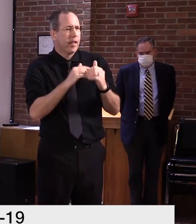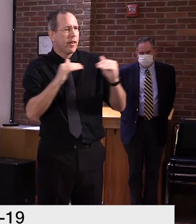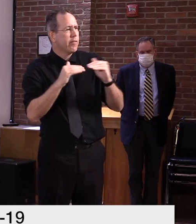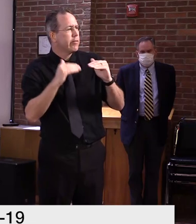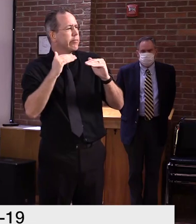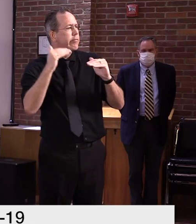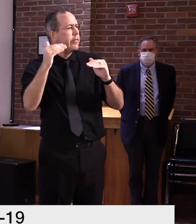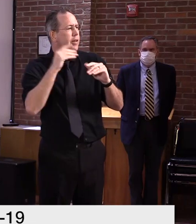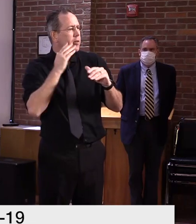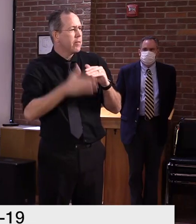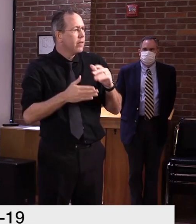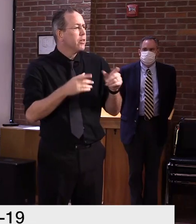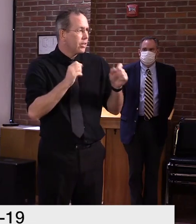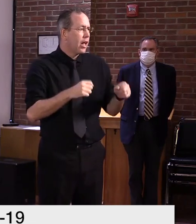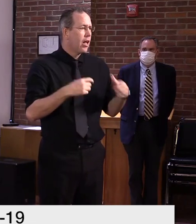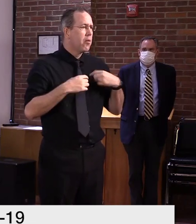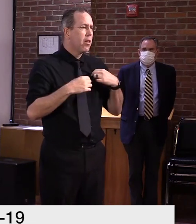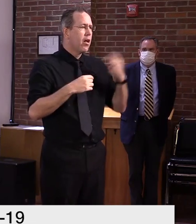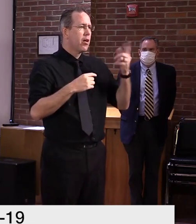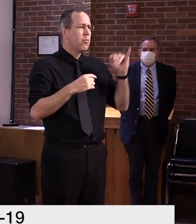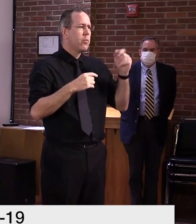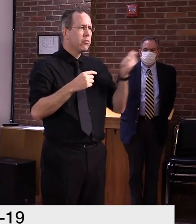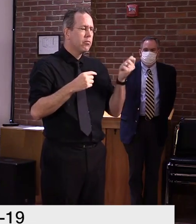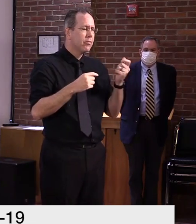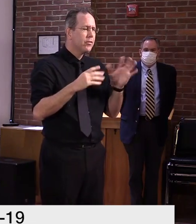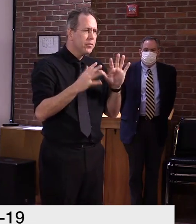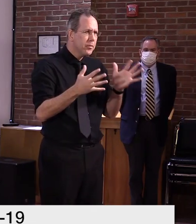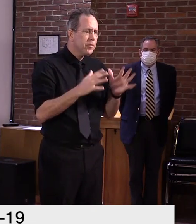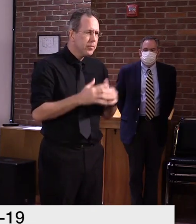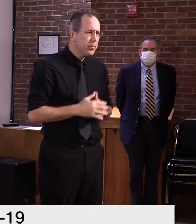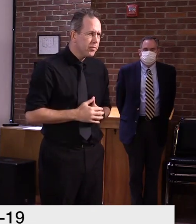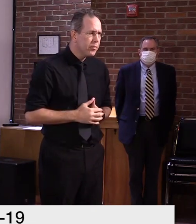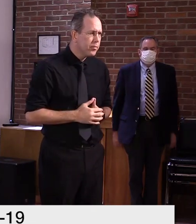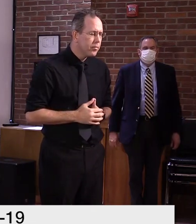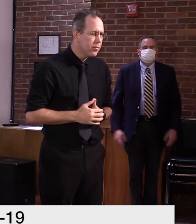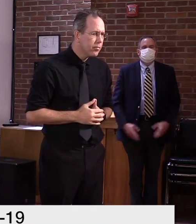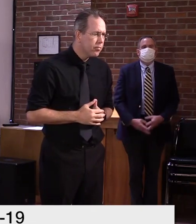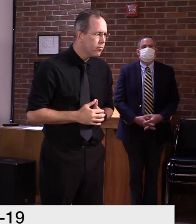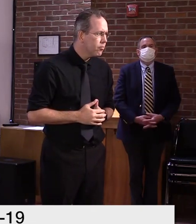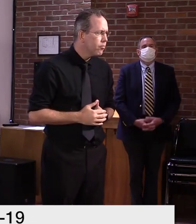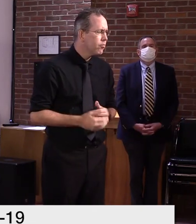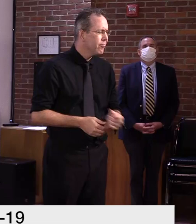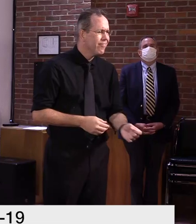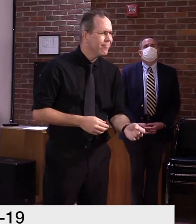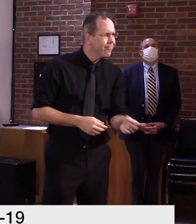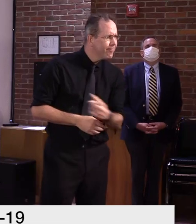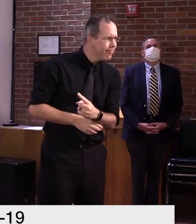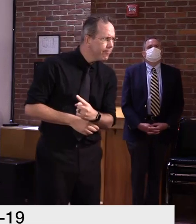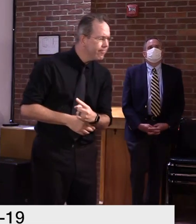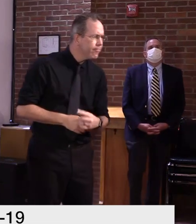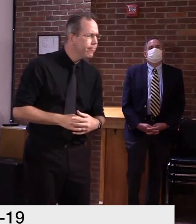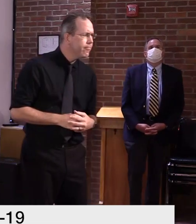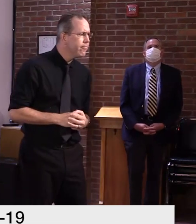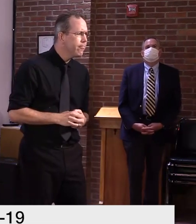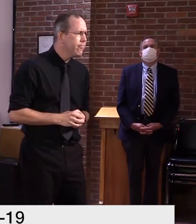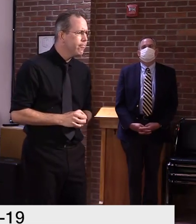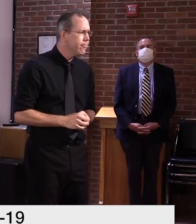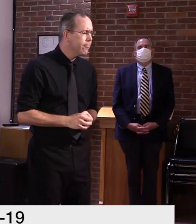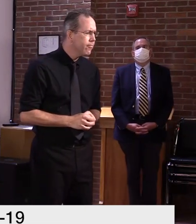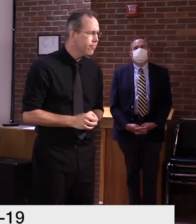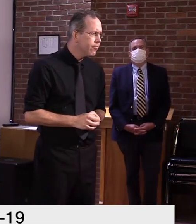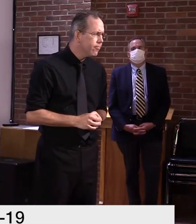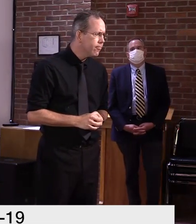Thank you. I guess, um, do you have, do you know how much broad has cost the DOL